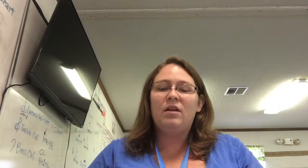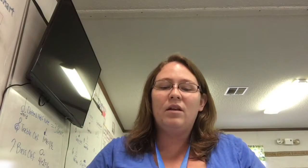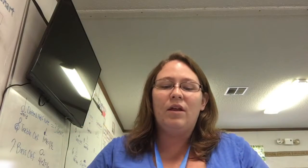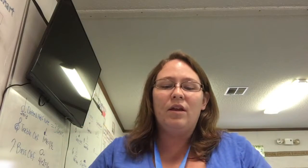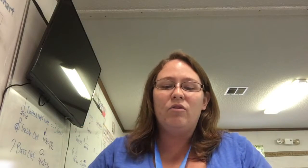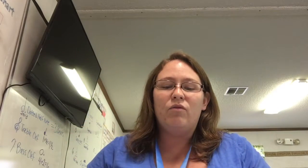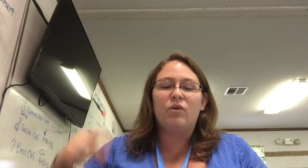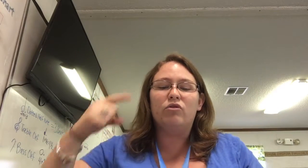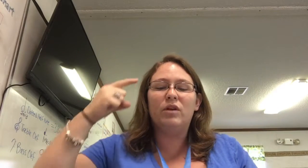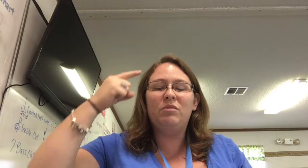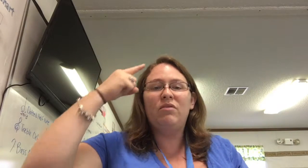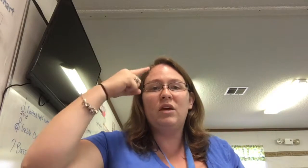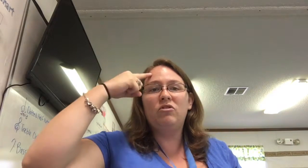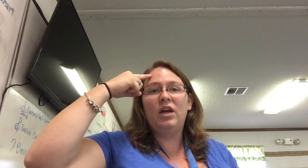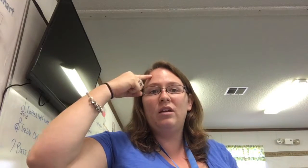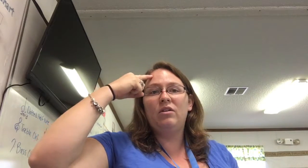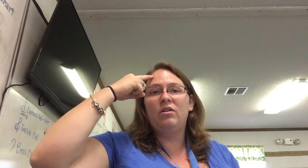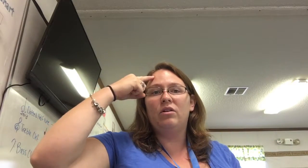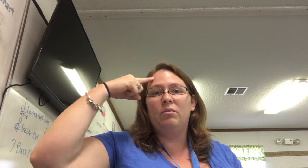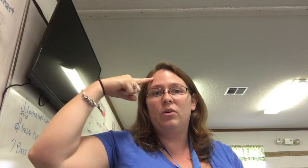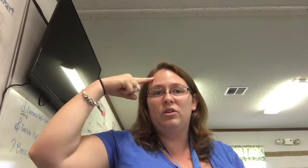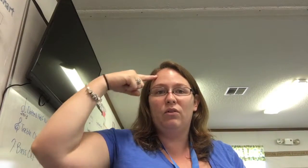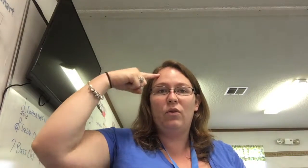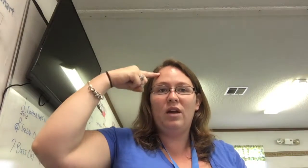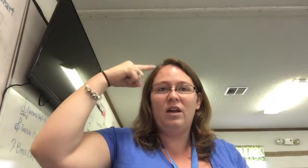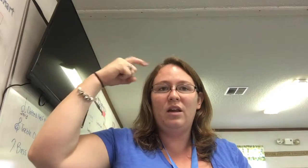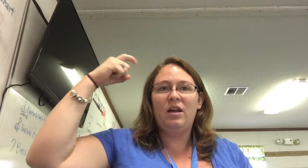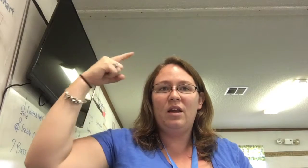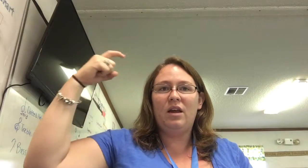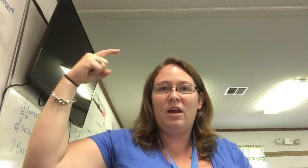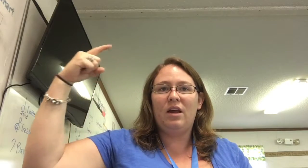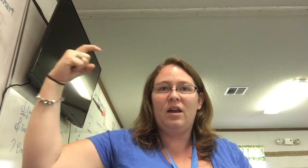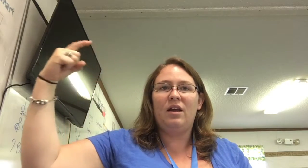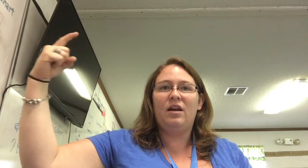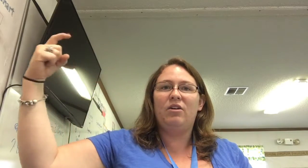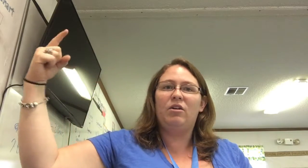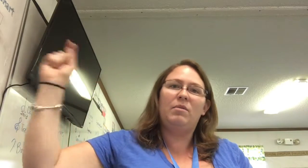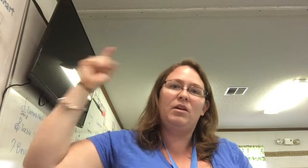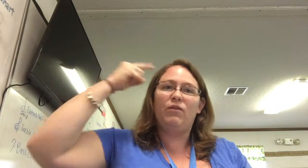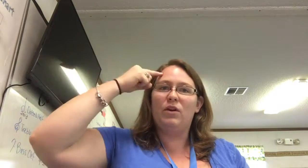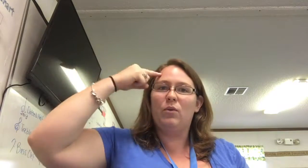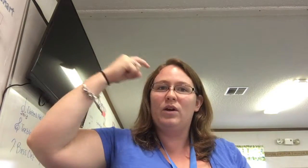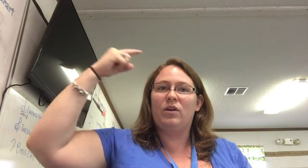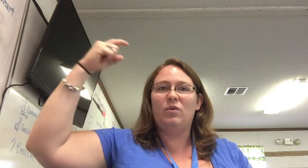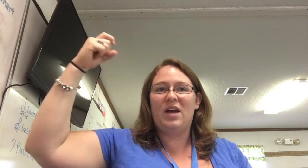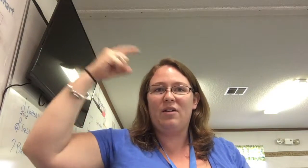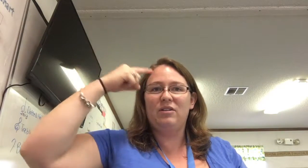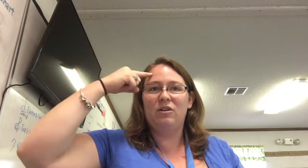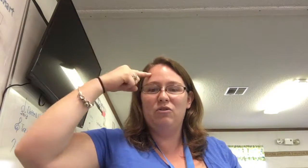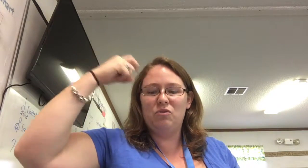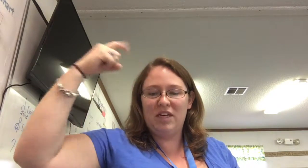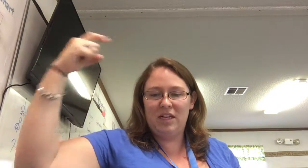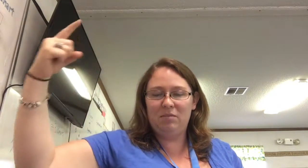And for dreamed of yesterday you're gonna point to your forehead and you're gonna make your finger wiggle on the way out. So dreamed